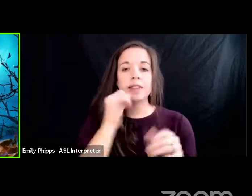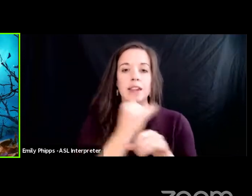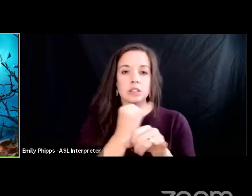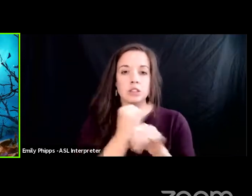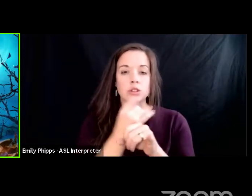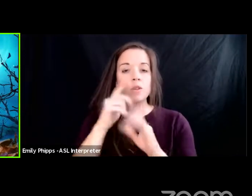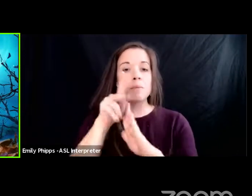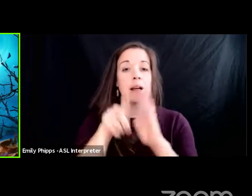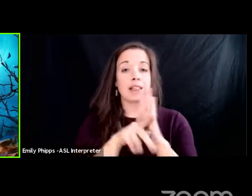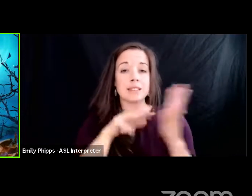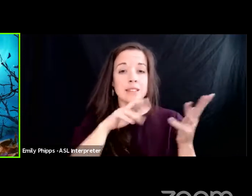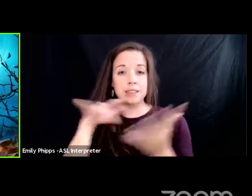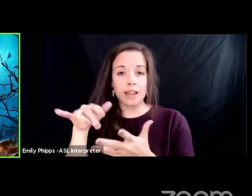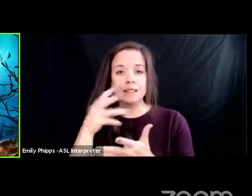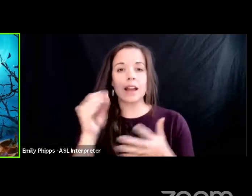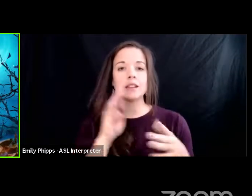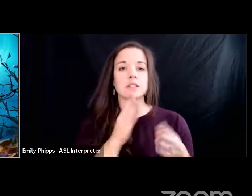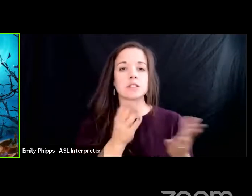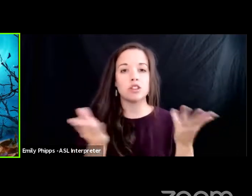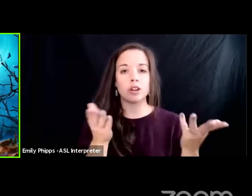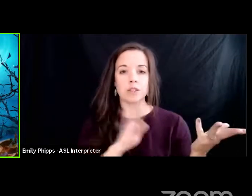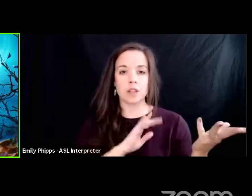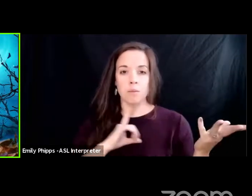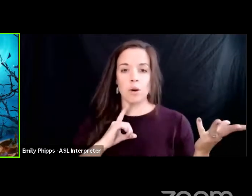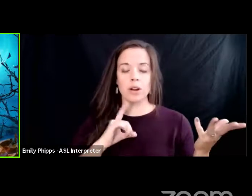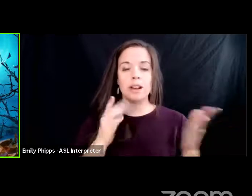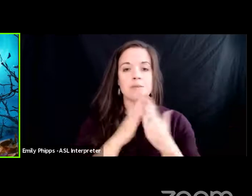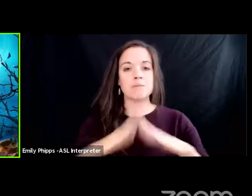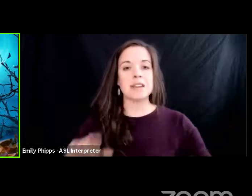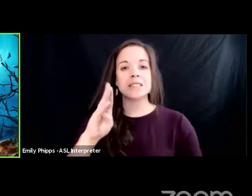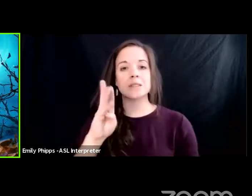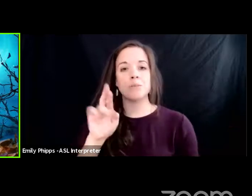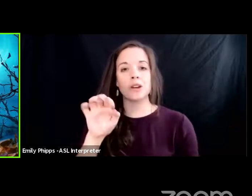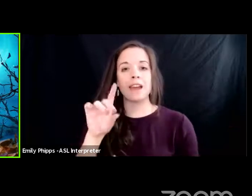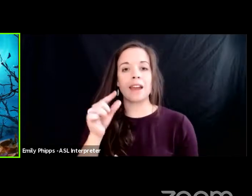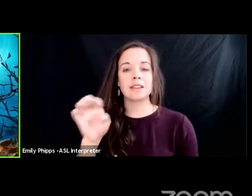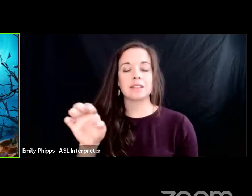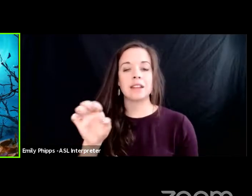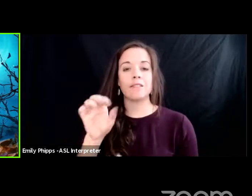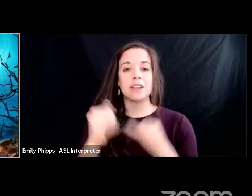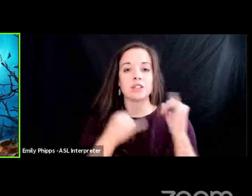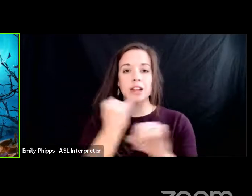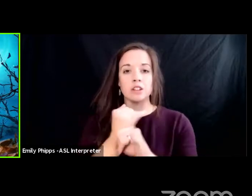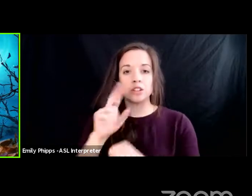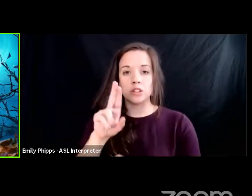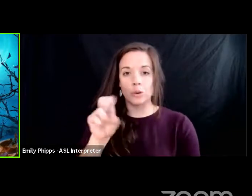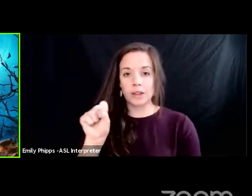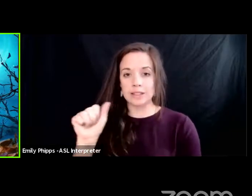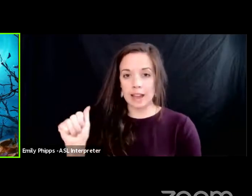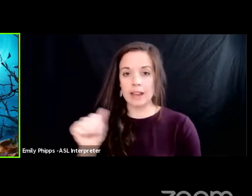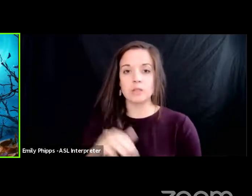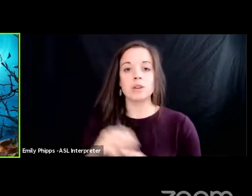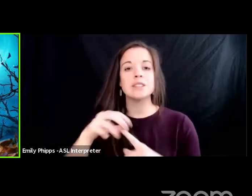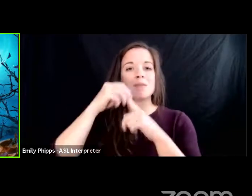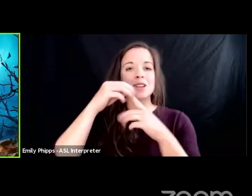and served on the board of peace brigades international usa we're especially grateful that he's taking the